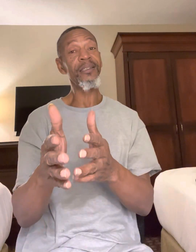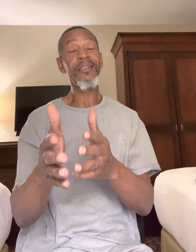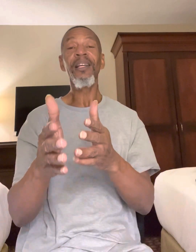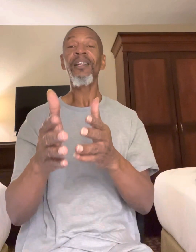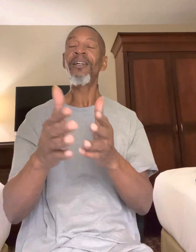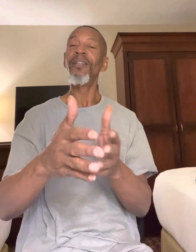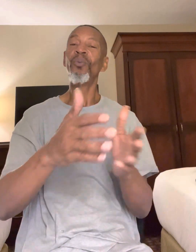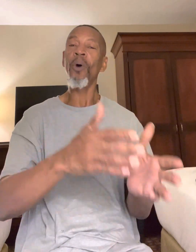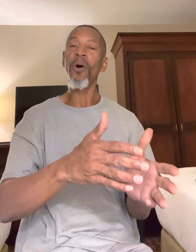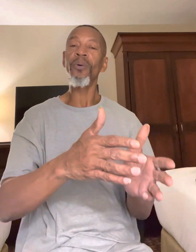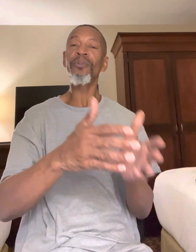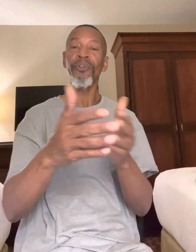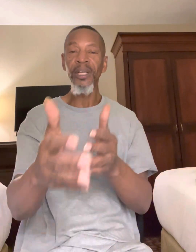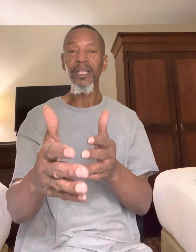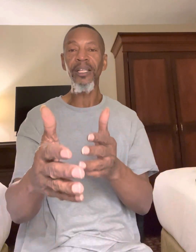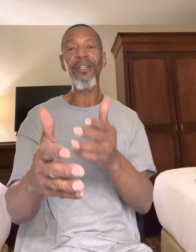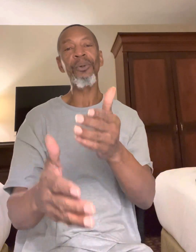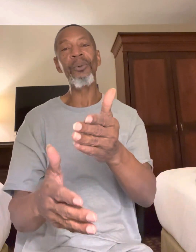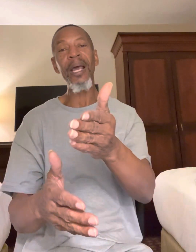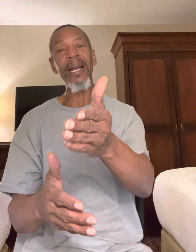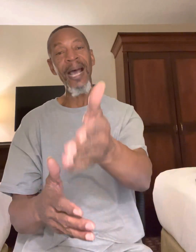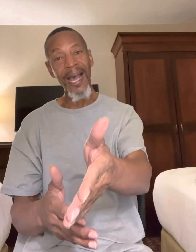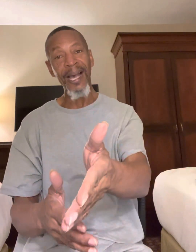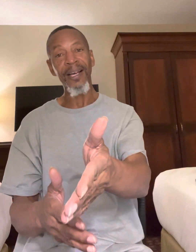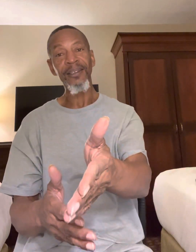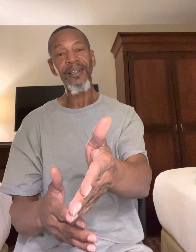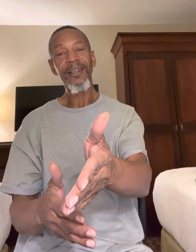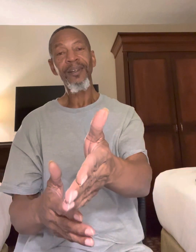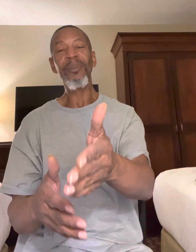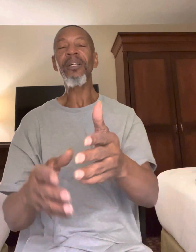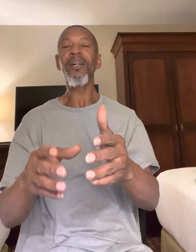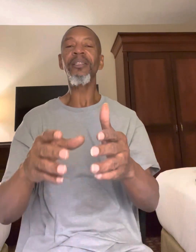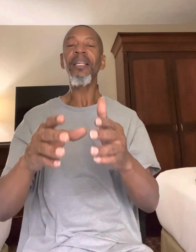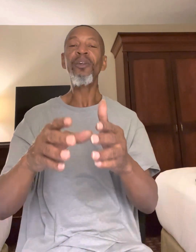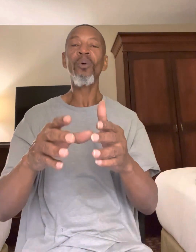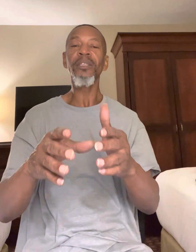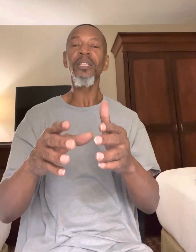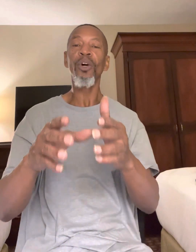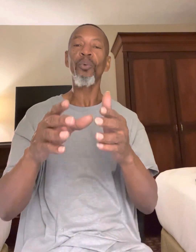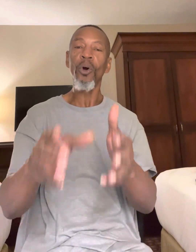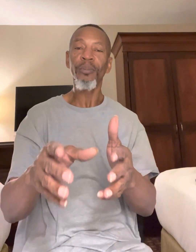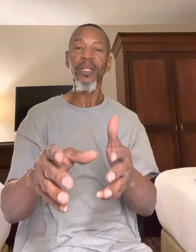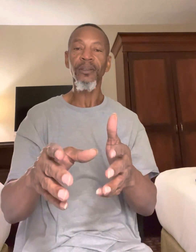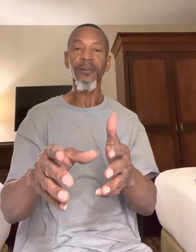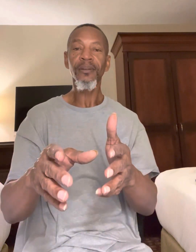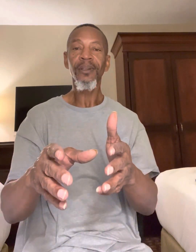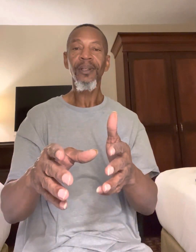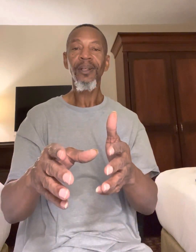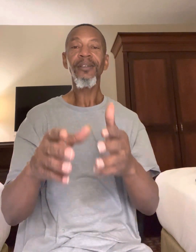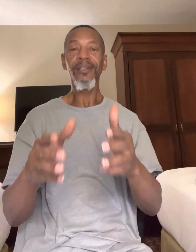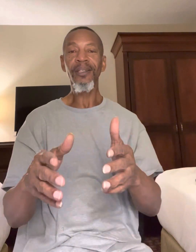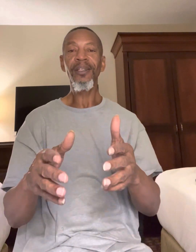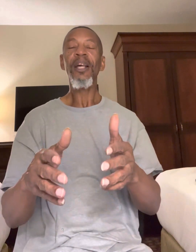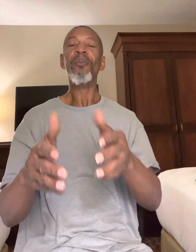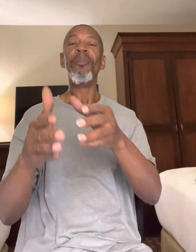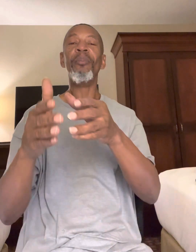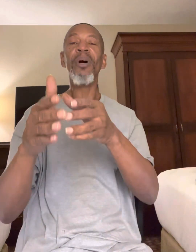couldn't walk freely through that eye because he wasn't a Roman. See, but